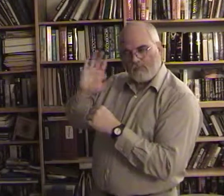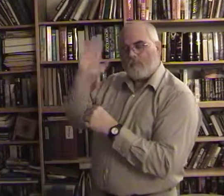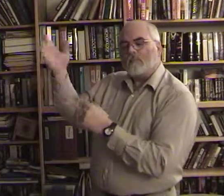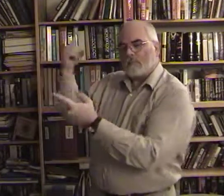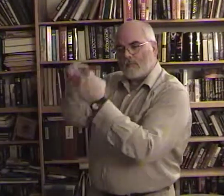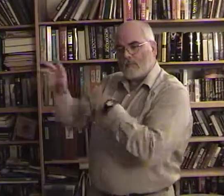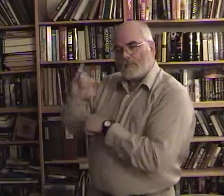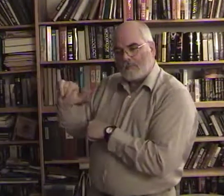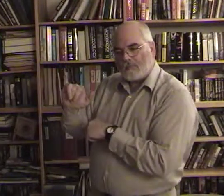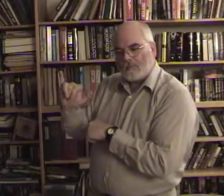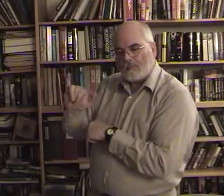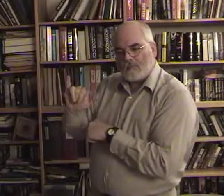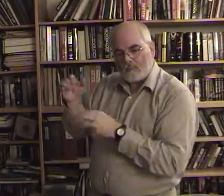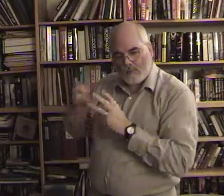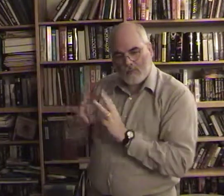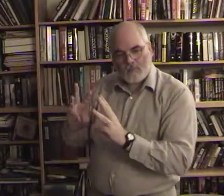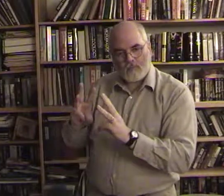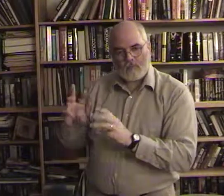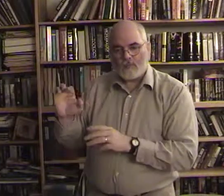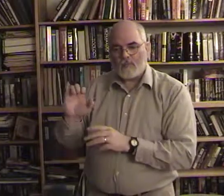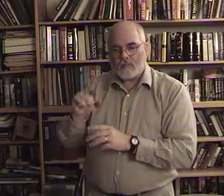in the same way you saw it go.